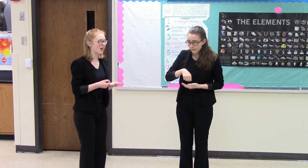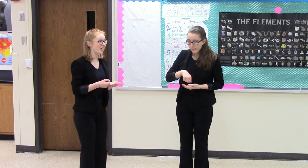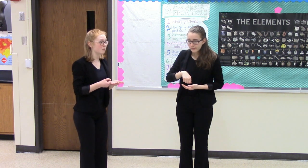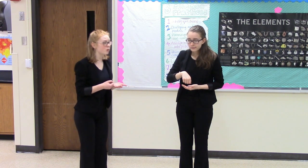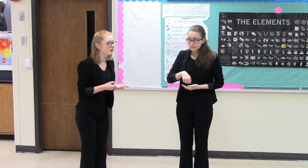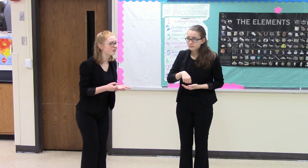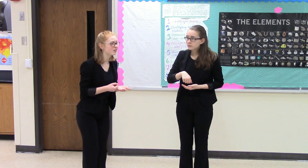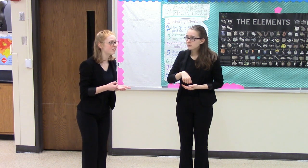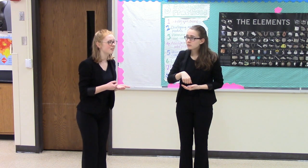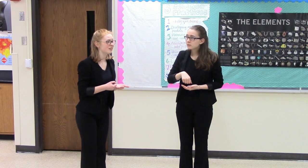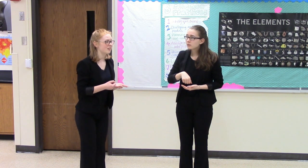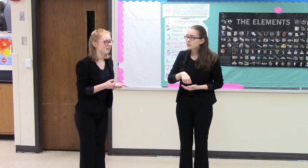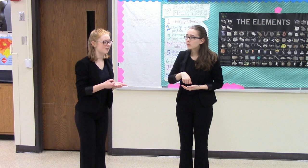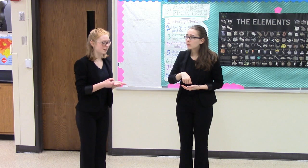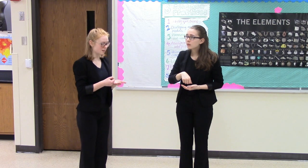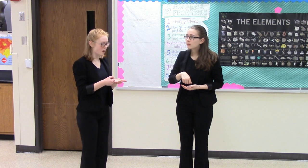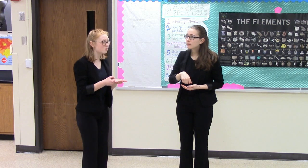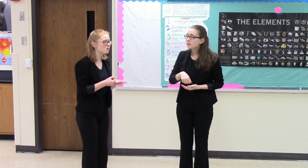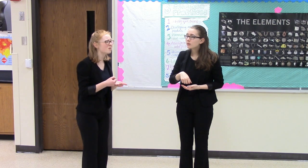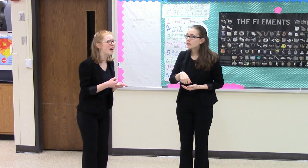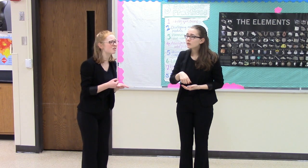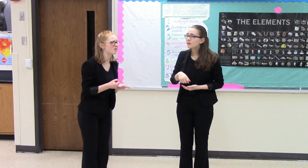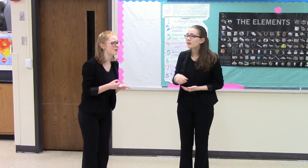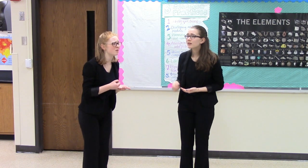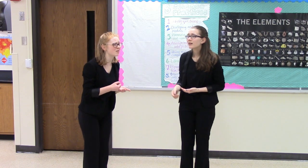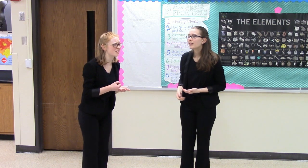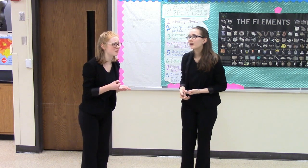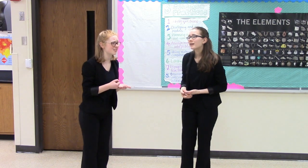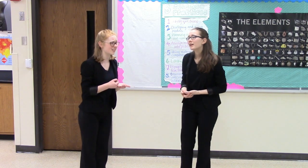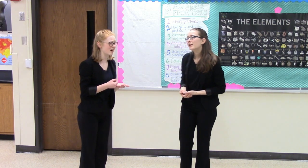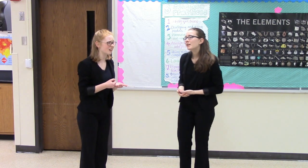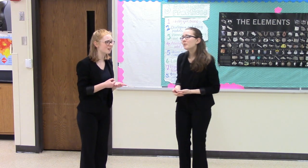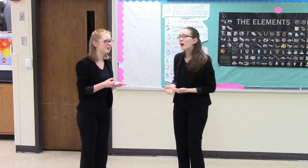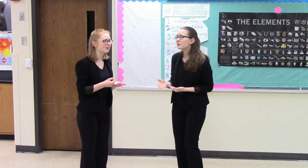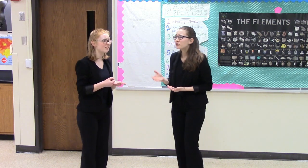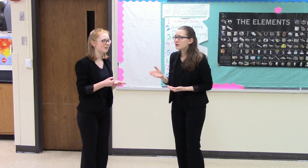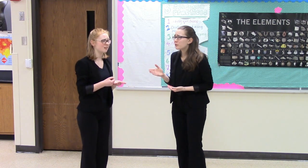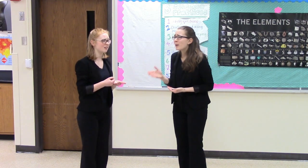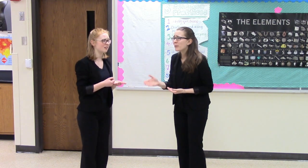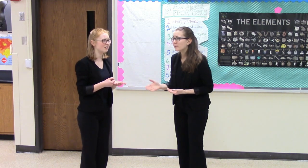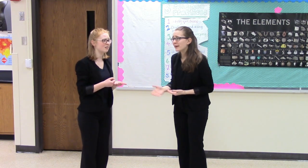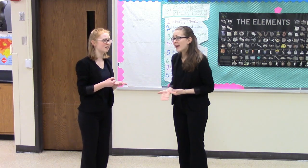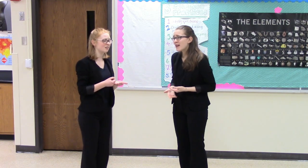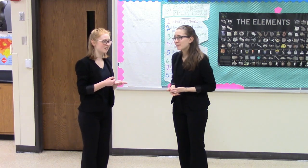Amber? I'm so glad you came to visit me today. Mom, you just remembered my name!